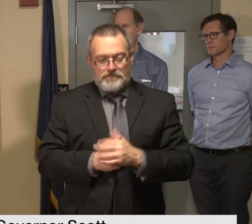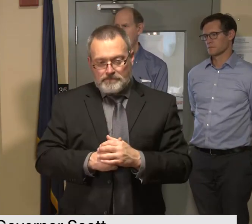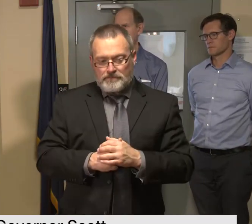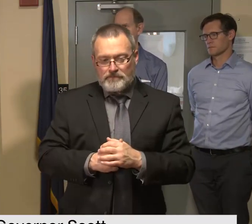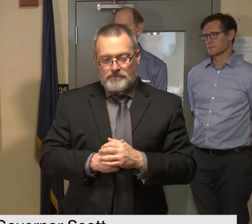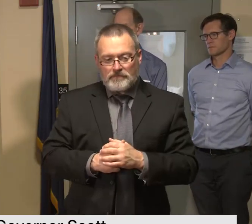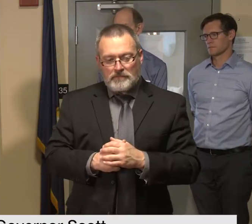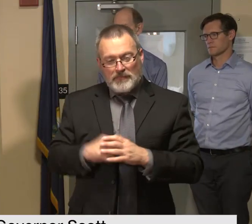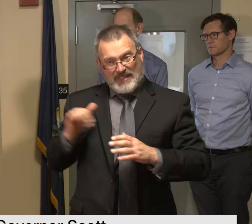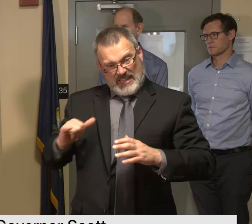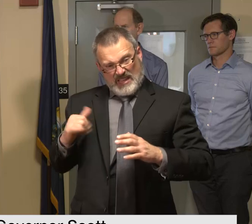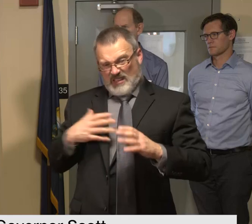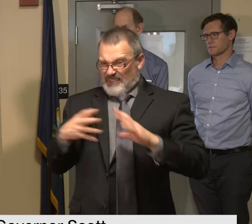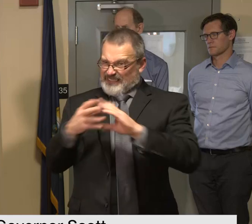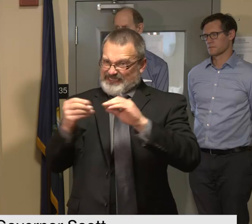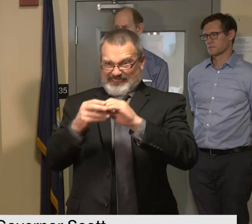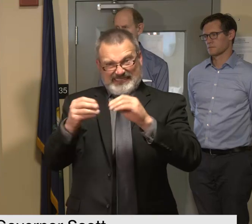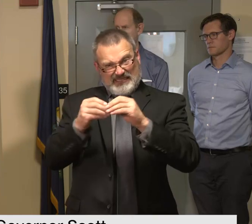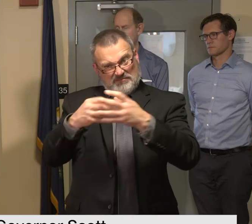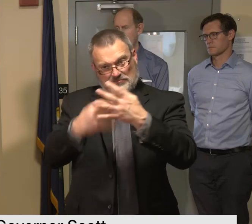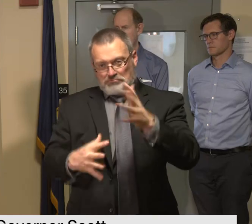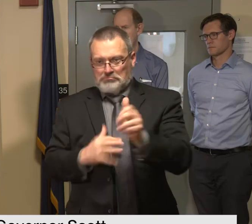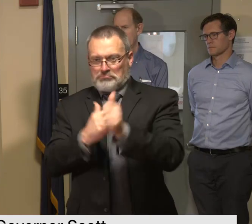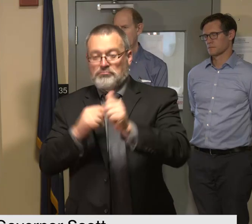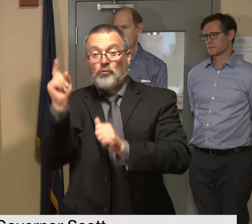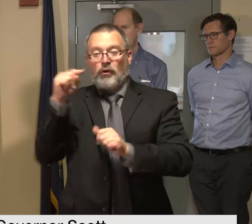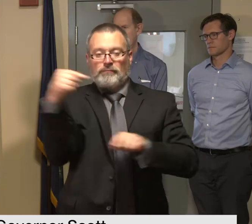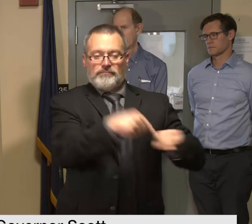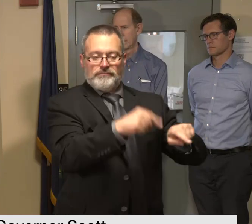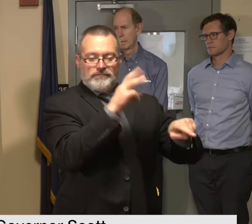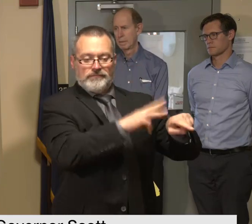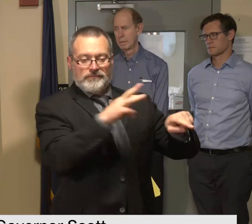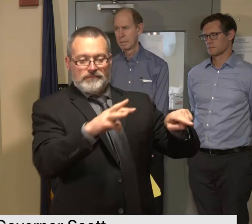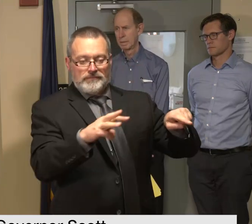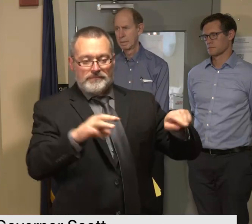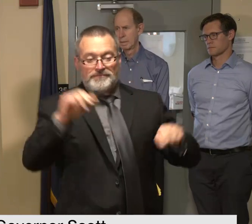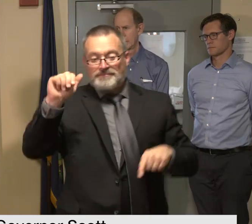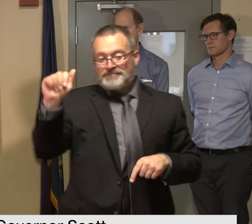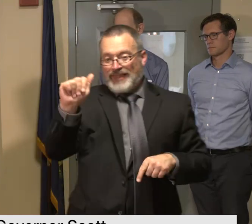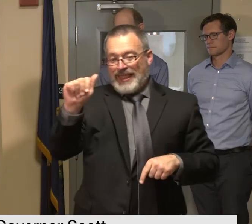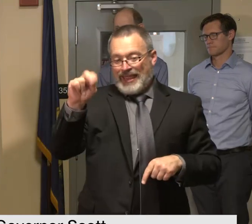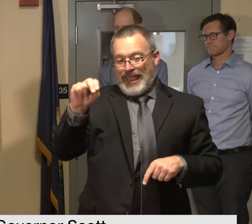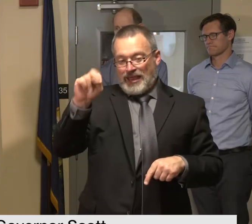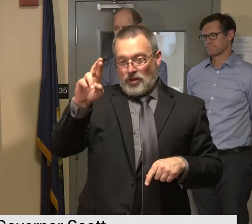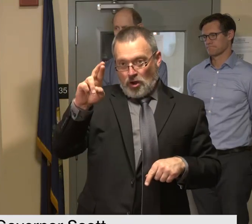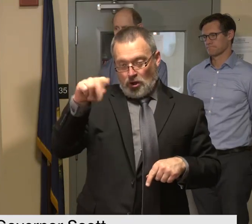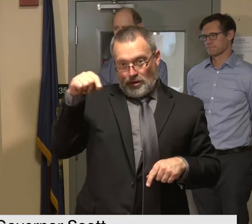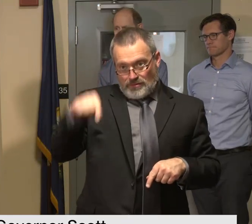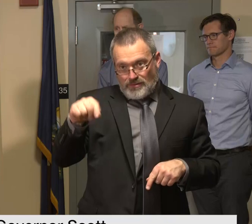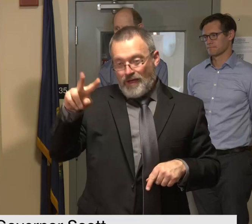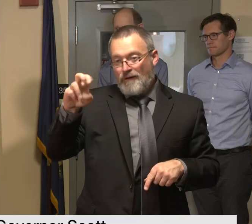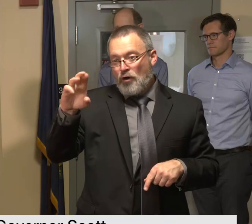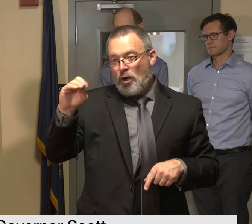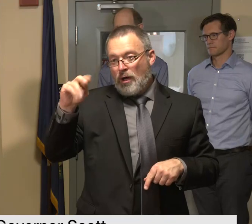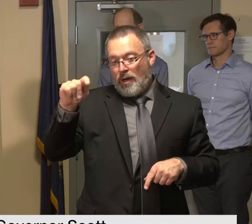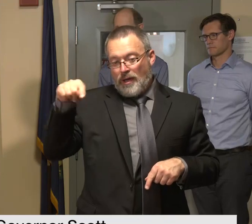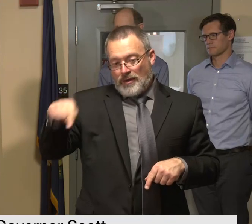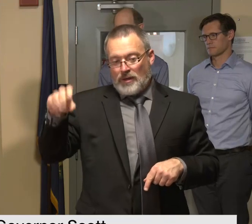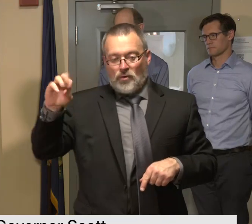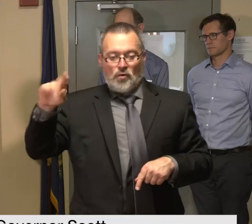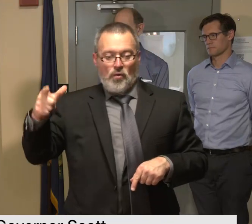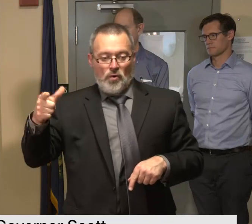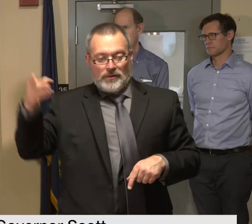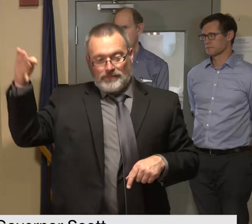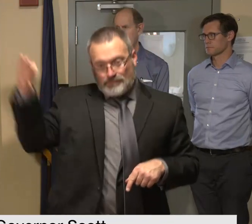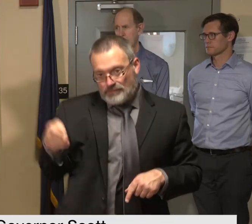webpage anr.vermont.gov slash flood thank you and with that i will turn